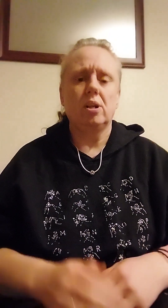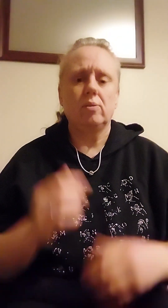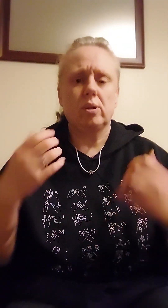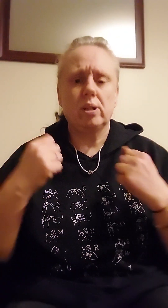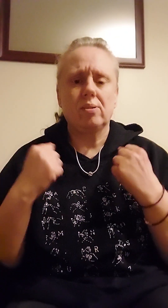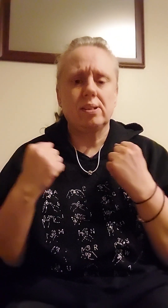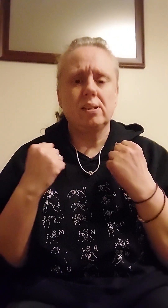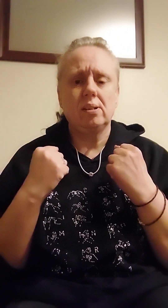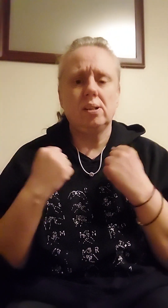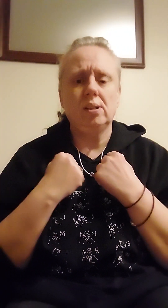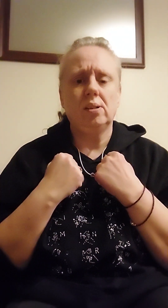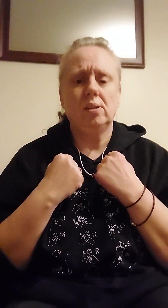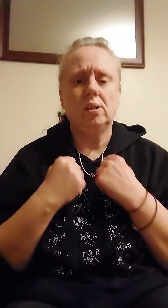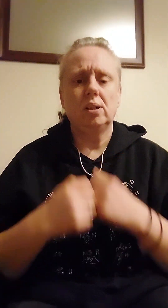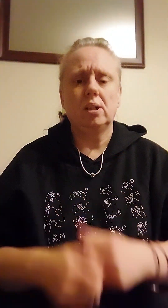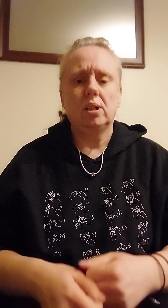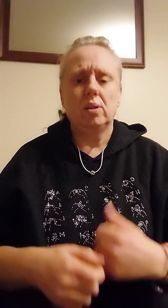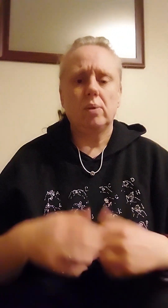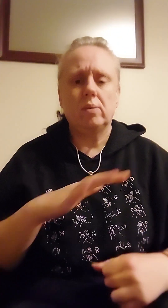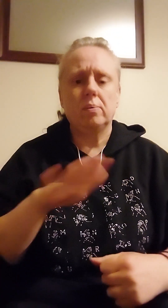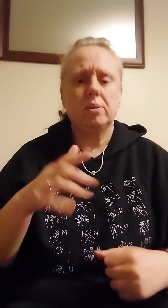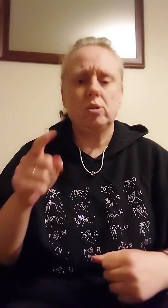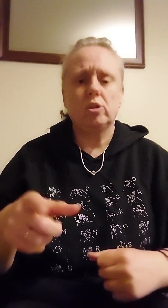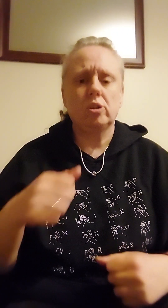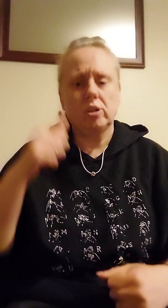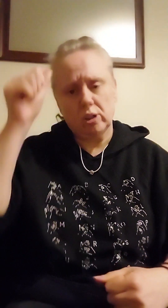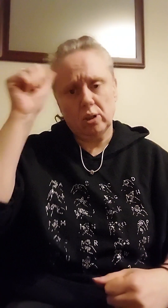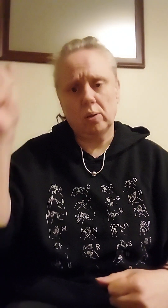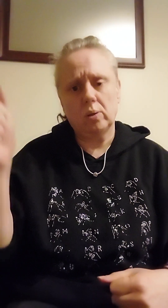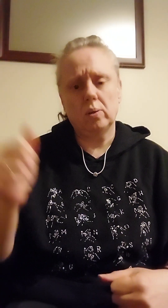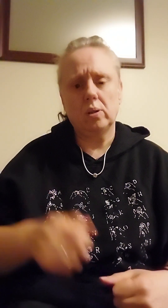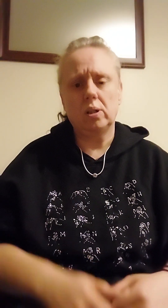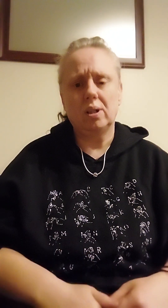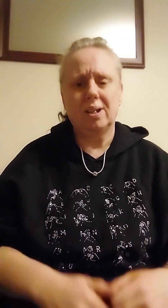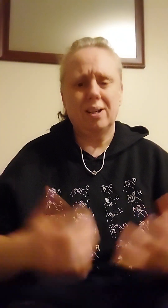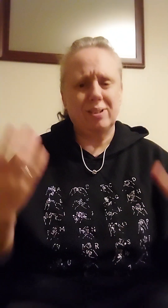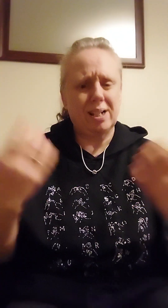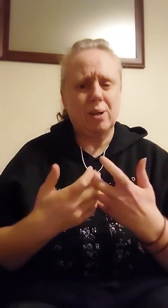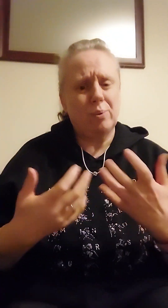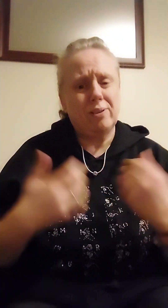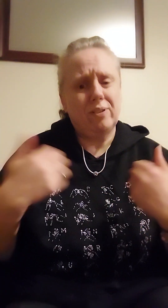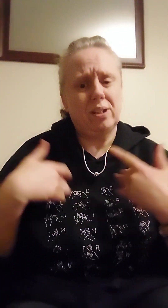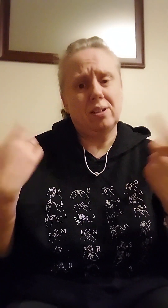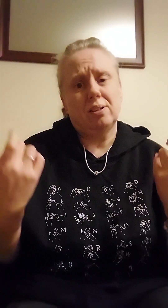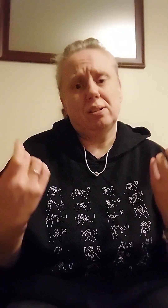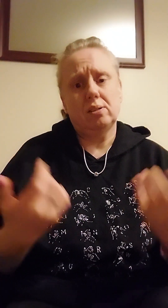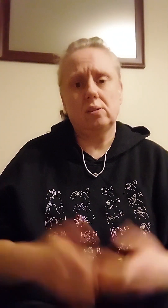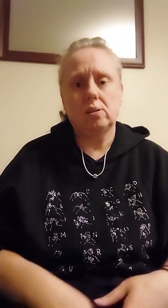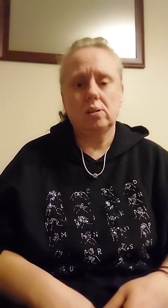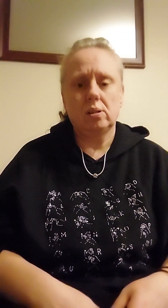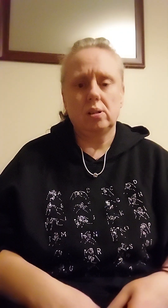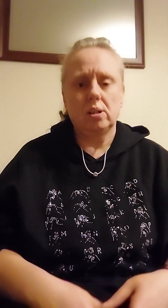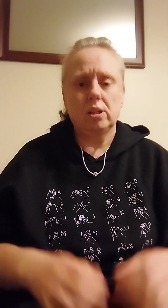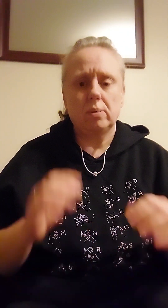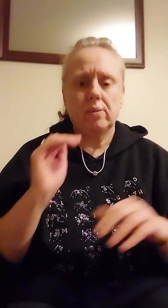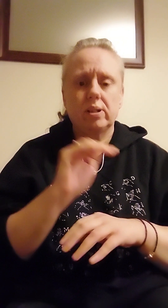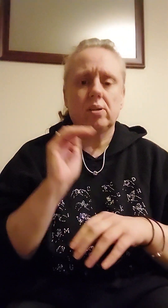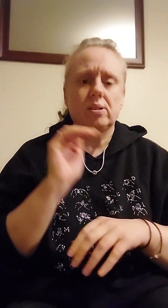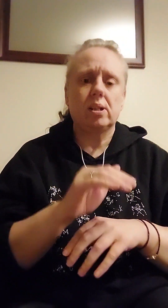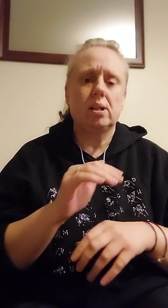it's cold out here Well, maybe you should know Just how it feels To be left outside